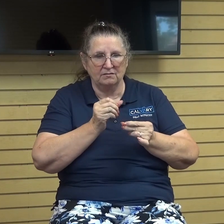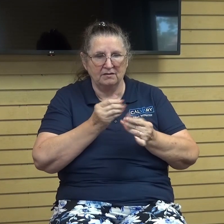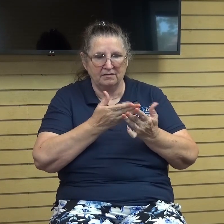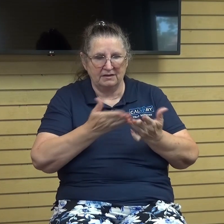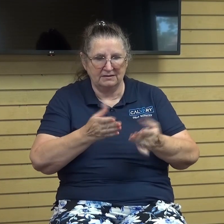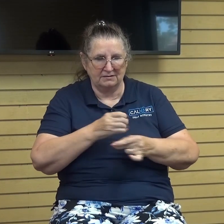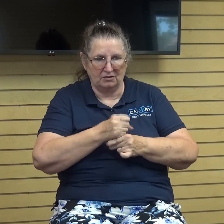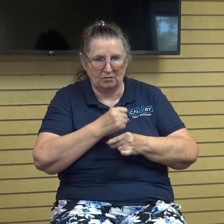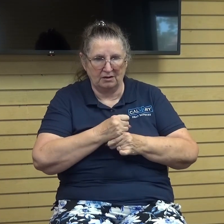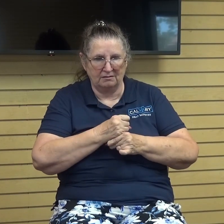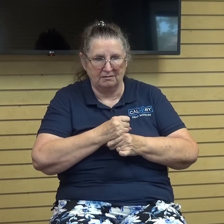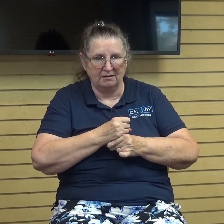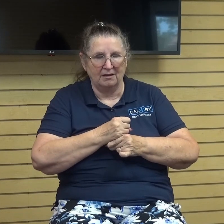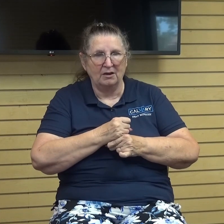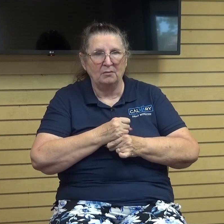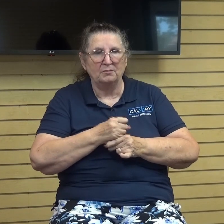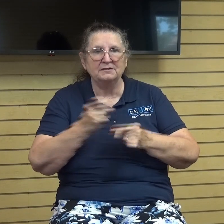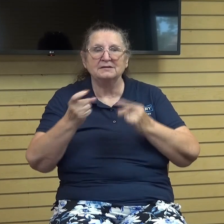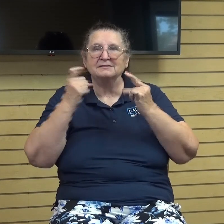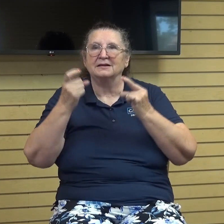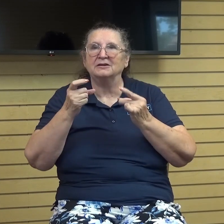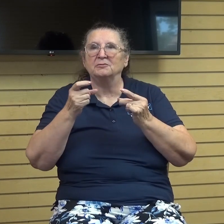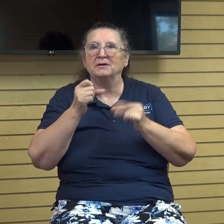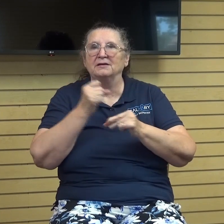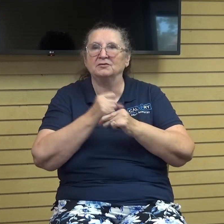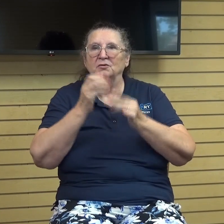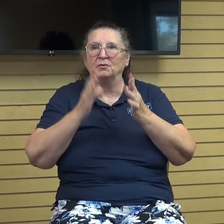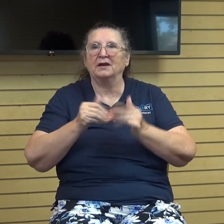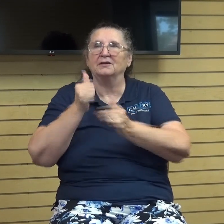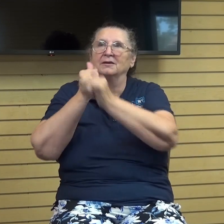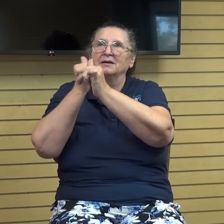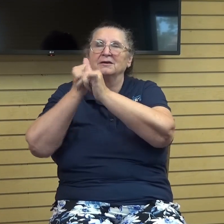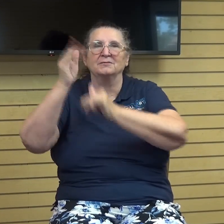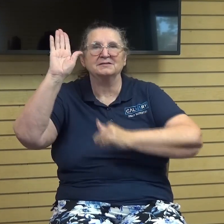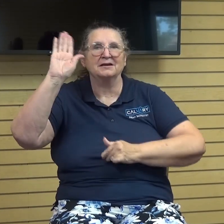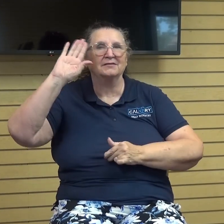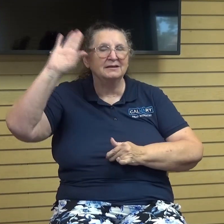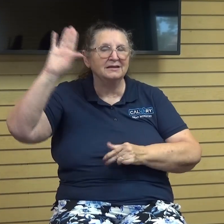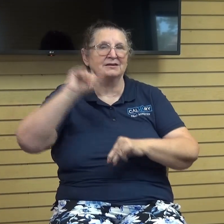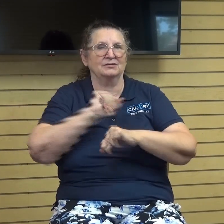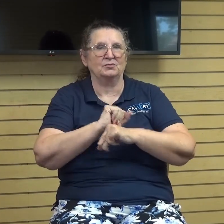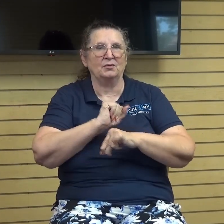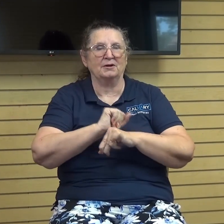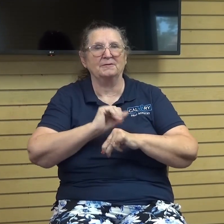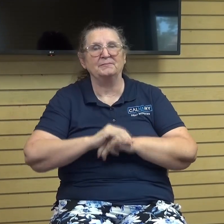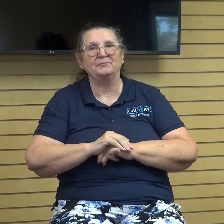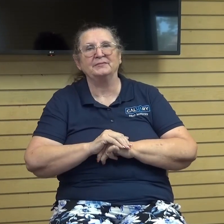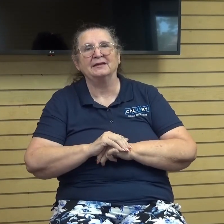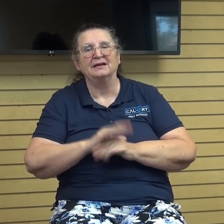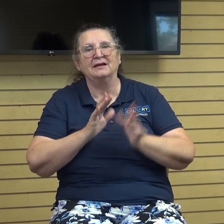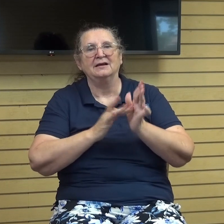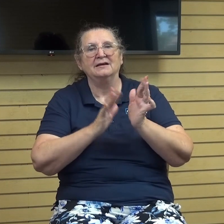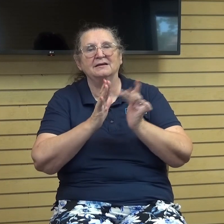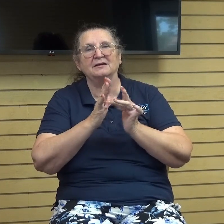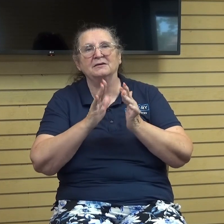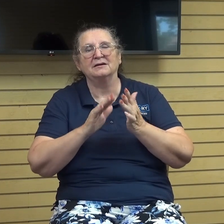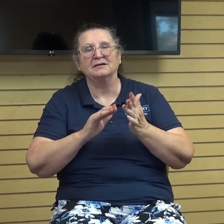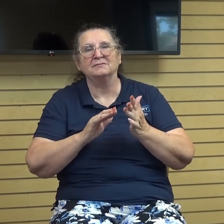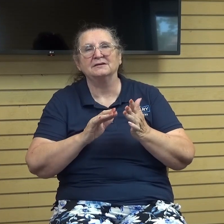marvels of the creator himself and his handiwork so the bible starts with a